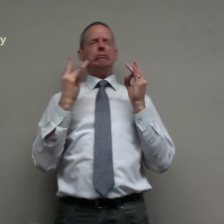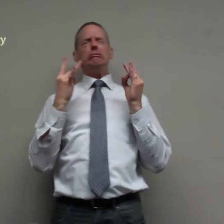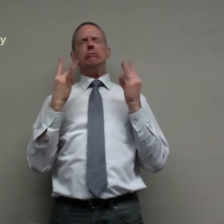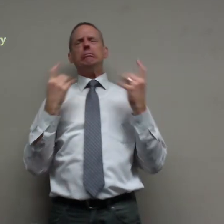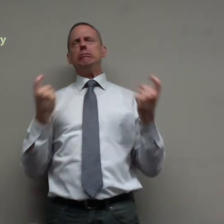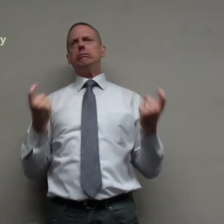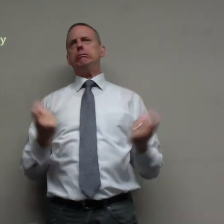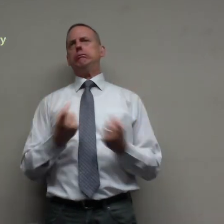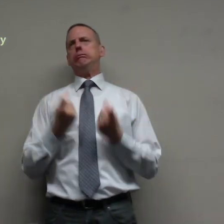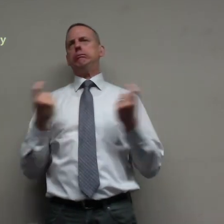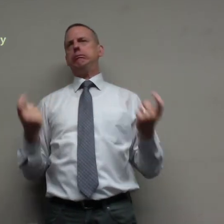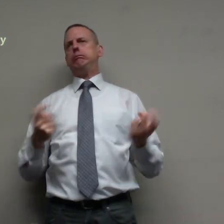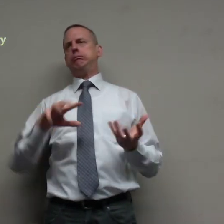means awful sin